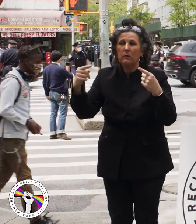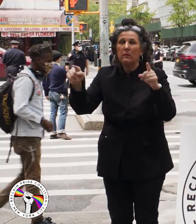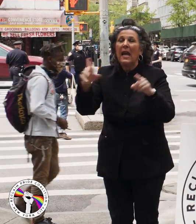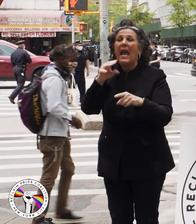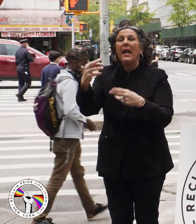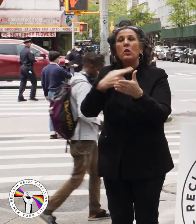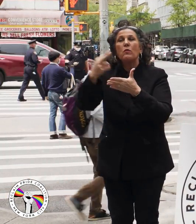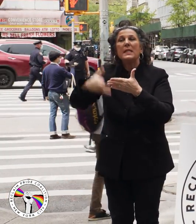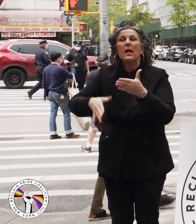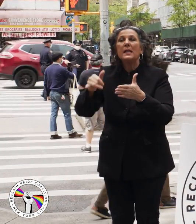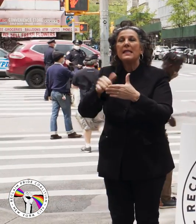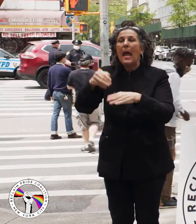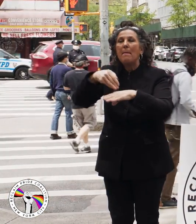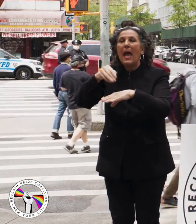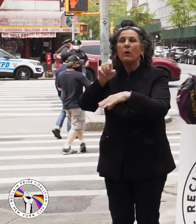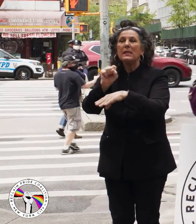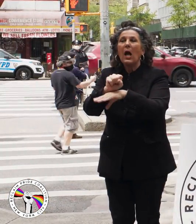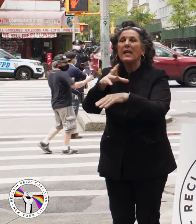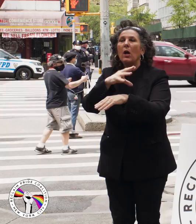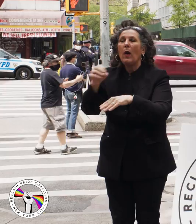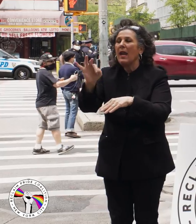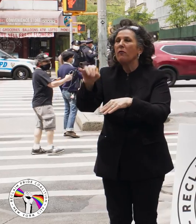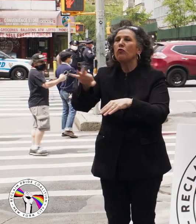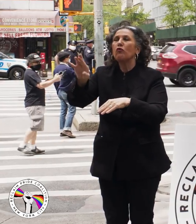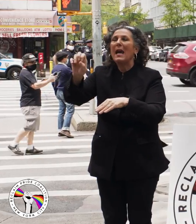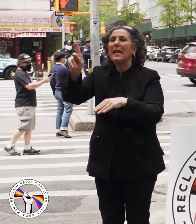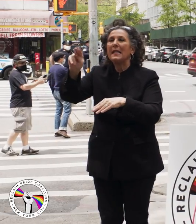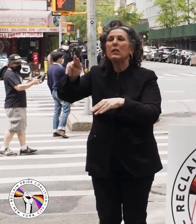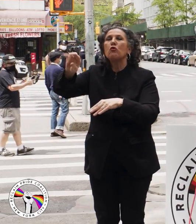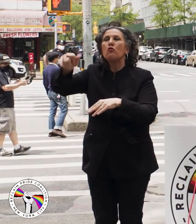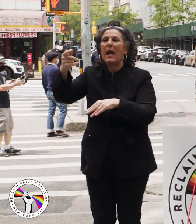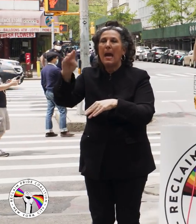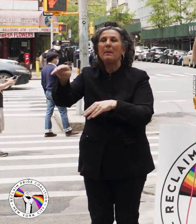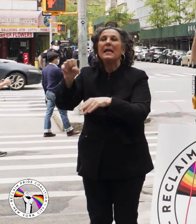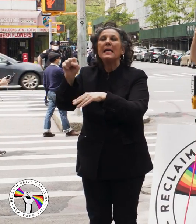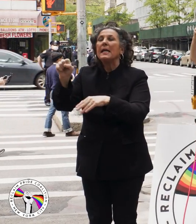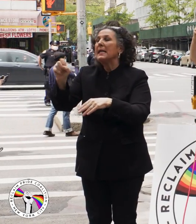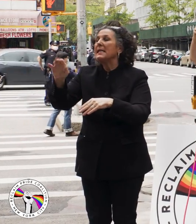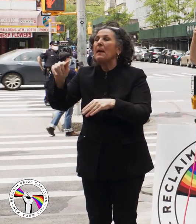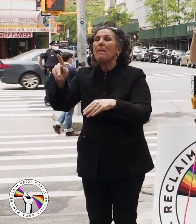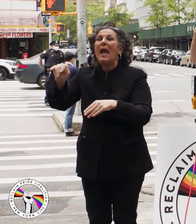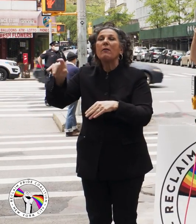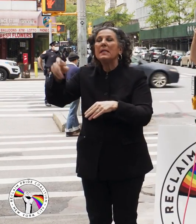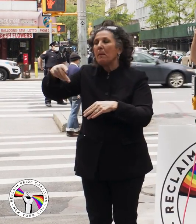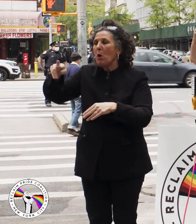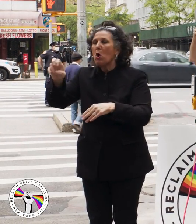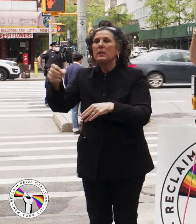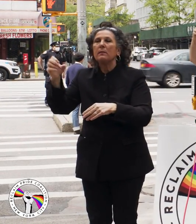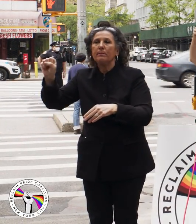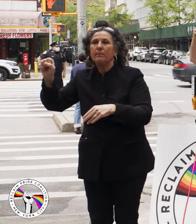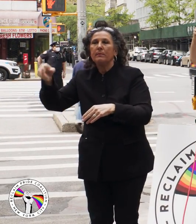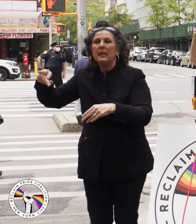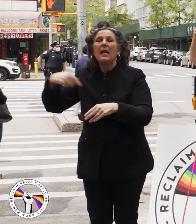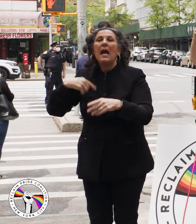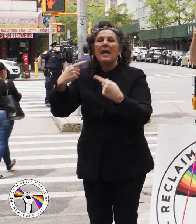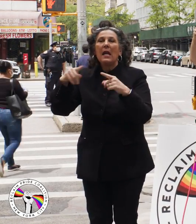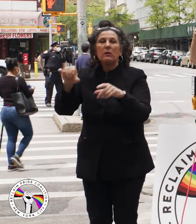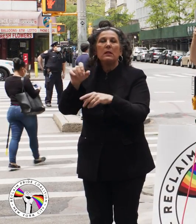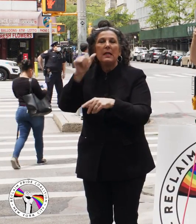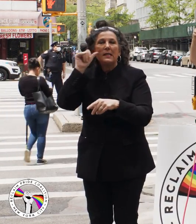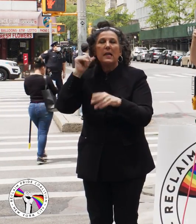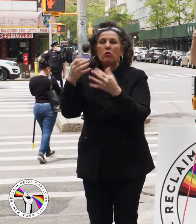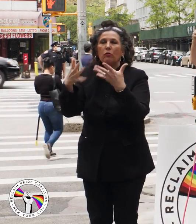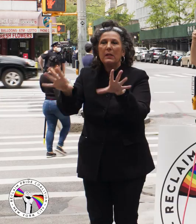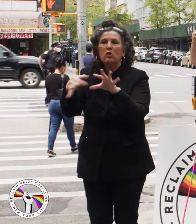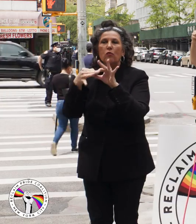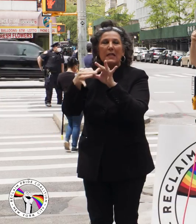And the result is that Mount Sinai and Franklin Graham's Samaritan's Purse yesterday announced the end of their relationship.